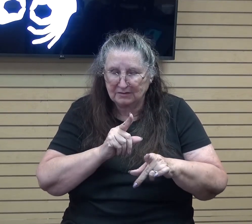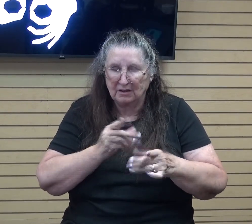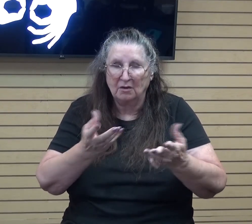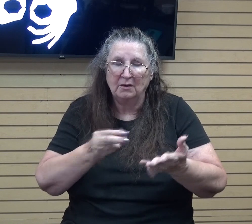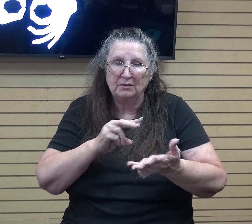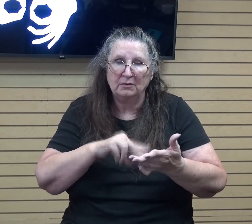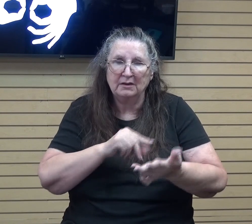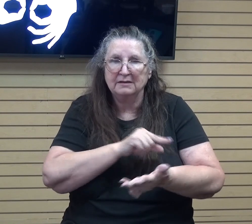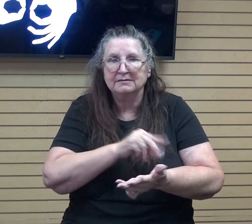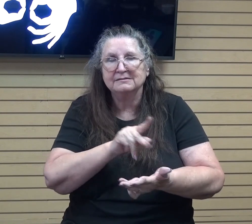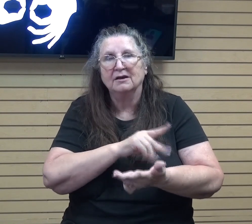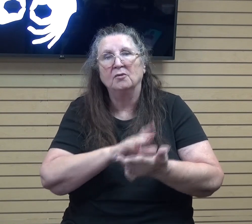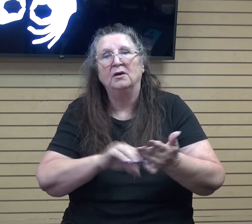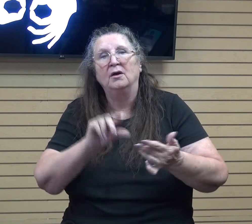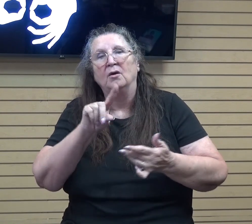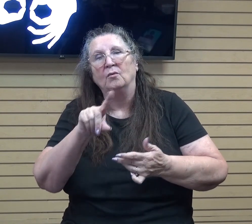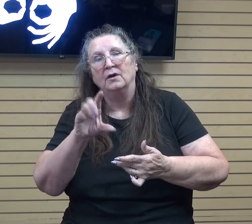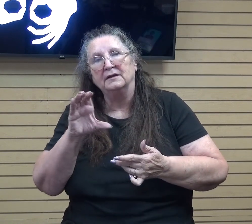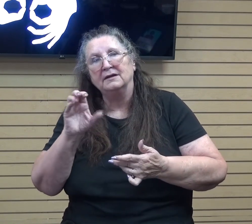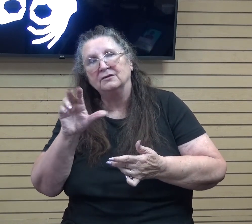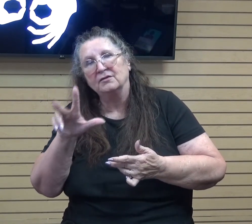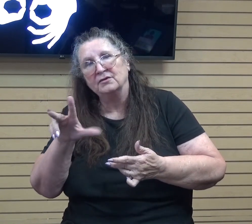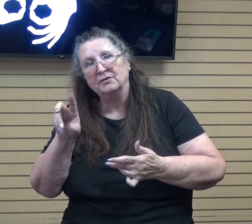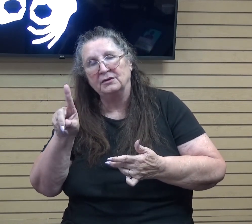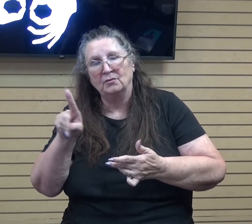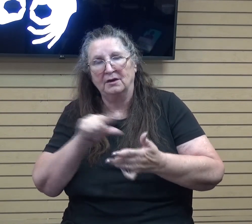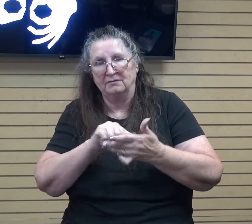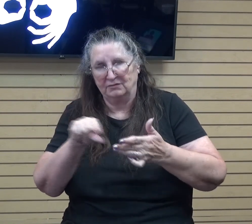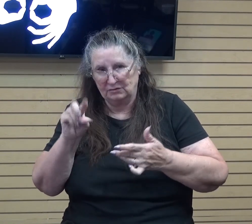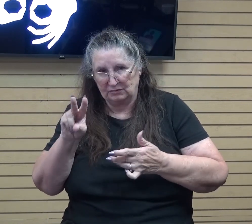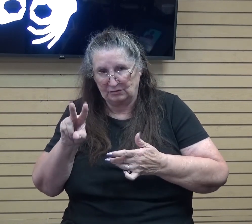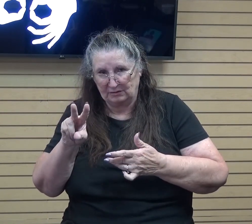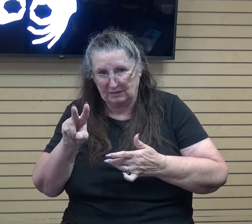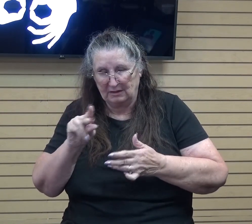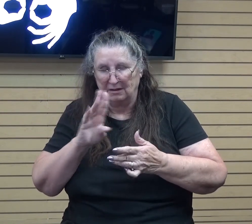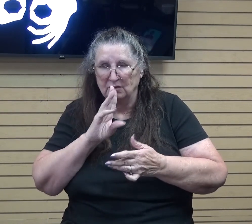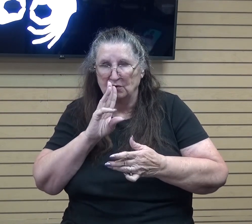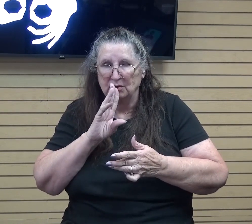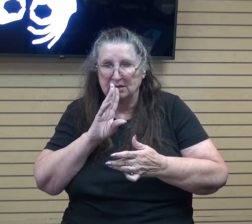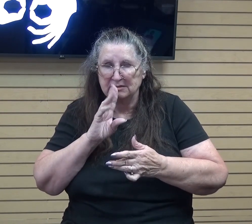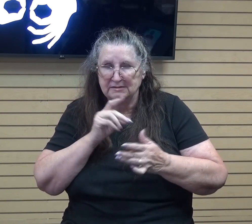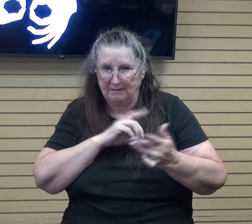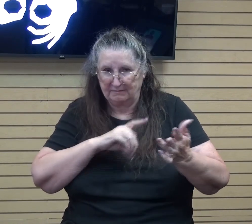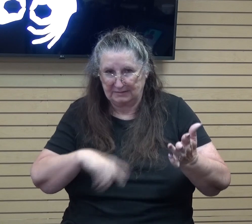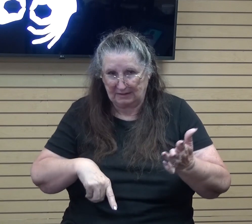131, verse 2 to you. And these are the words of David, as he says,